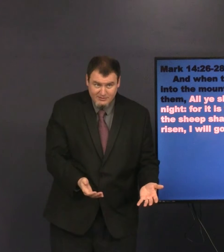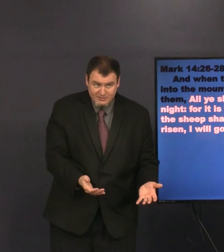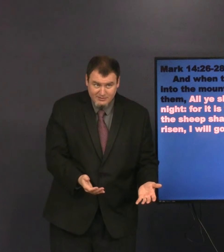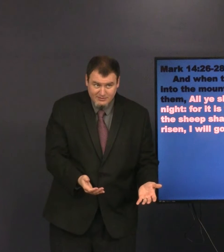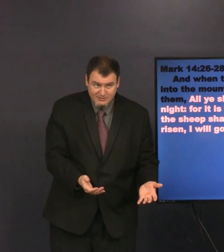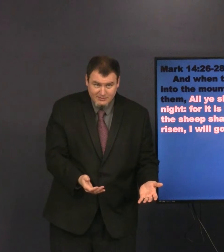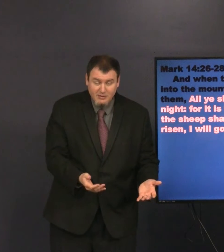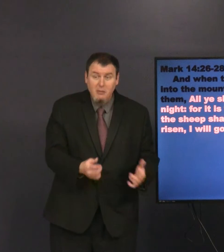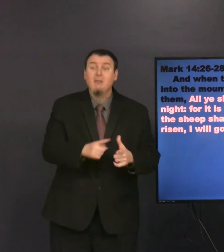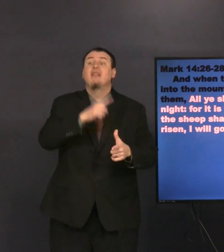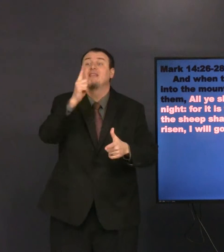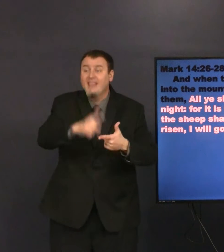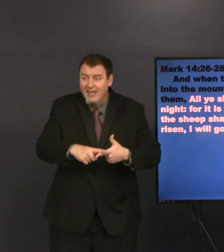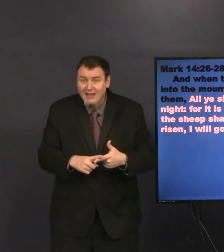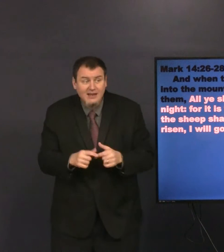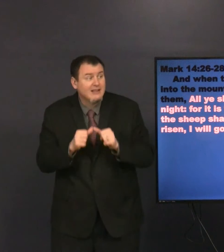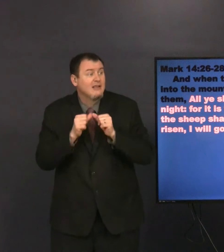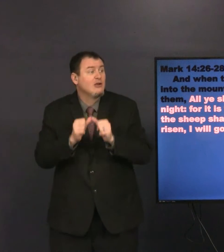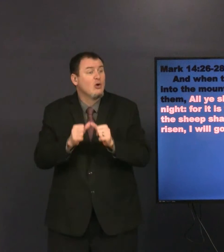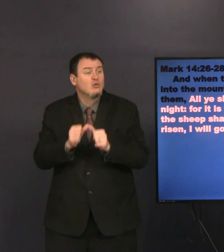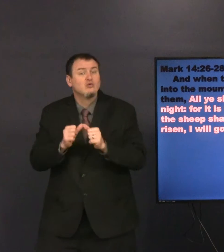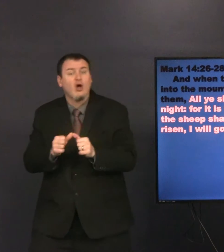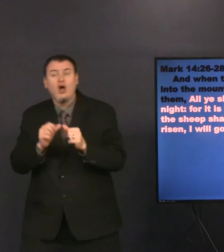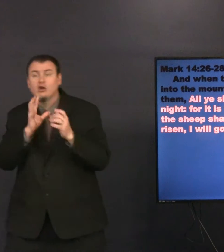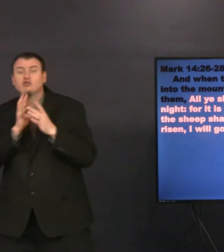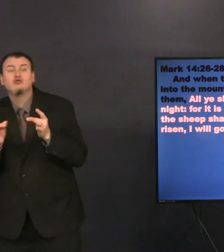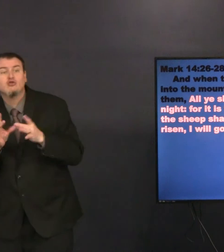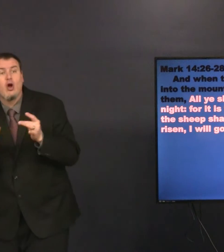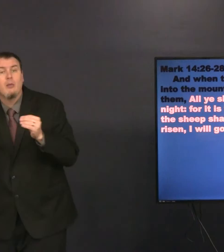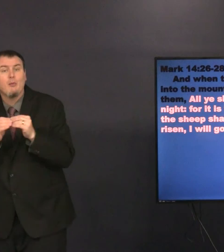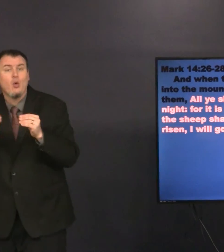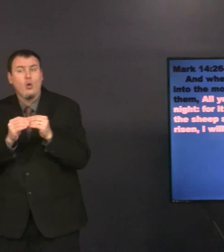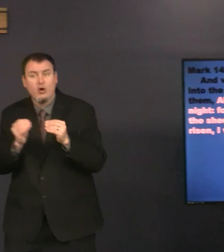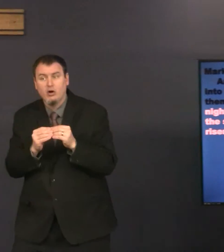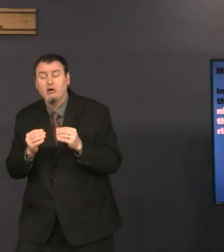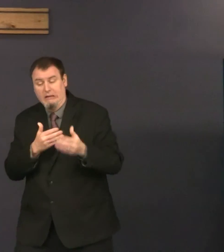them, they're going to abandon him. But then, they keep going and he keeps talking.